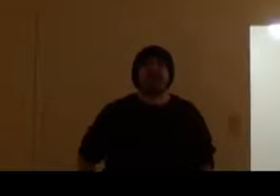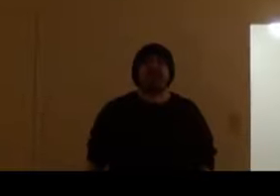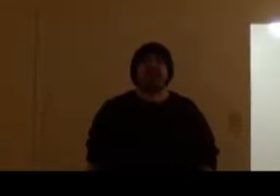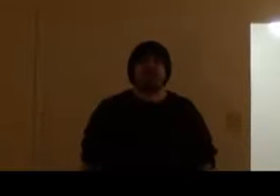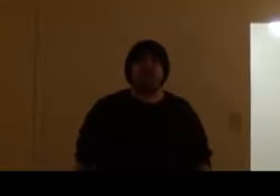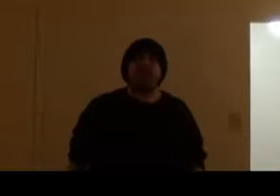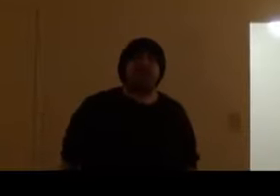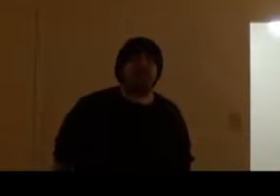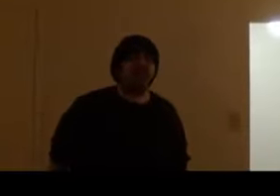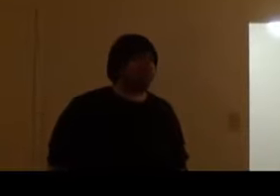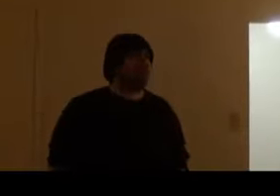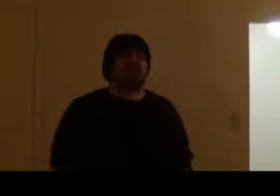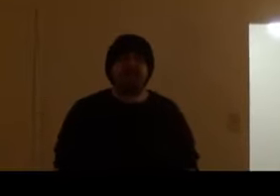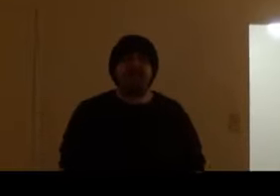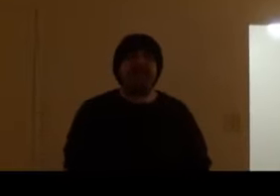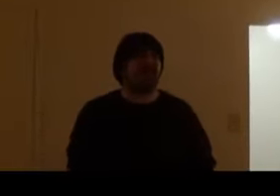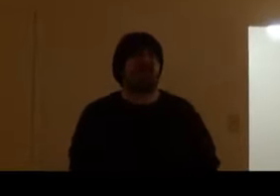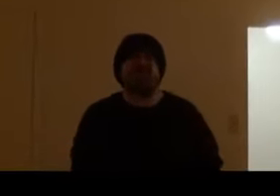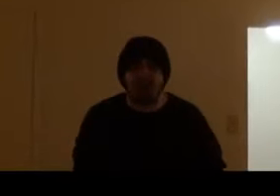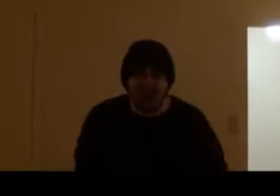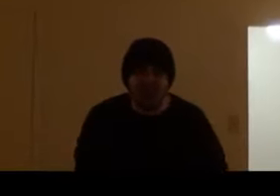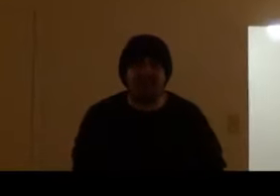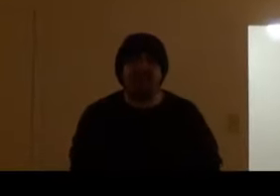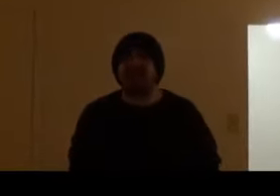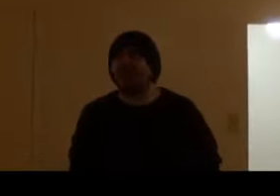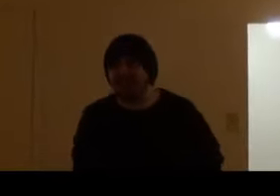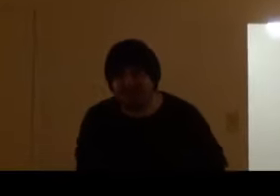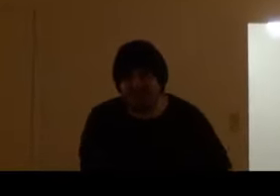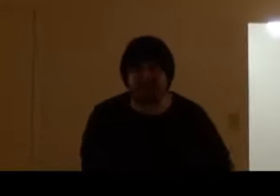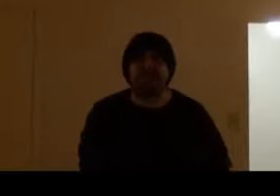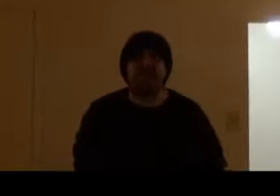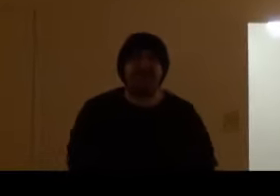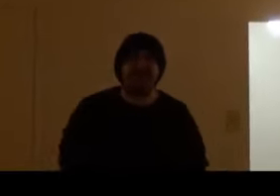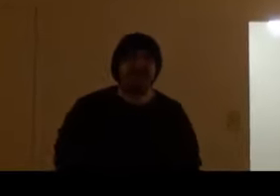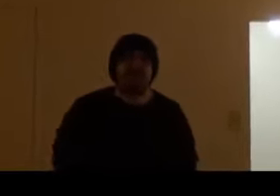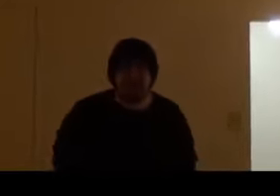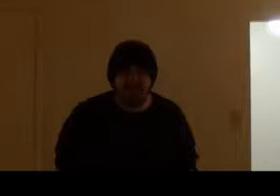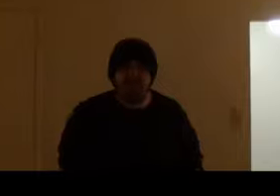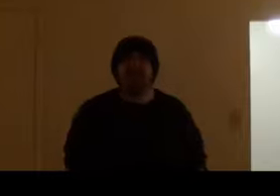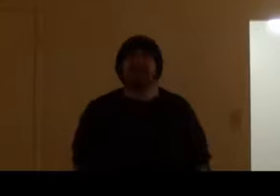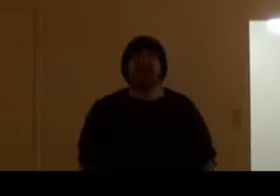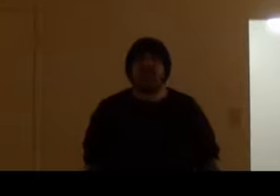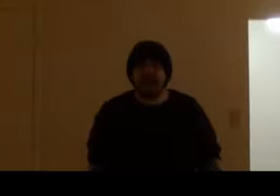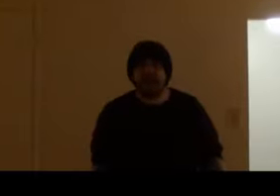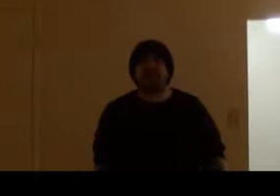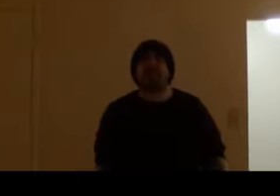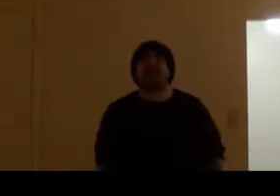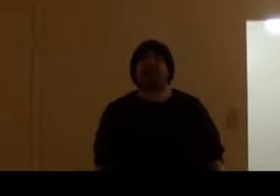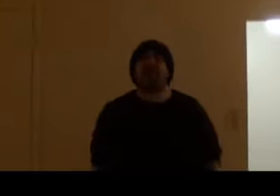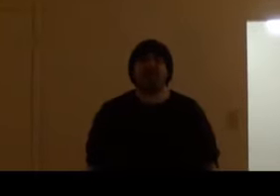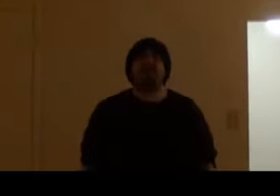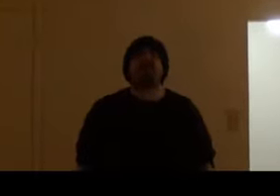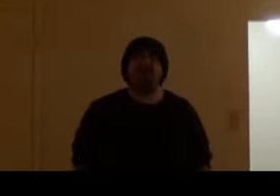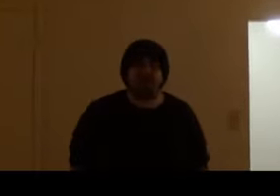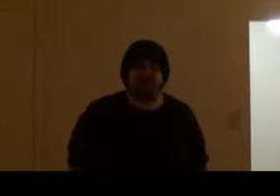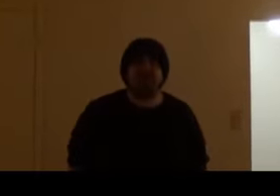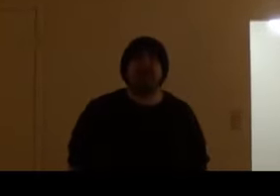But why the fuck is he stealing his momentum against the Shield? That's pathetic. I hate this crap. Fuck, Cena.